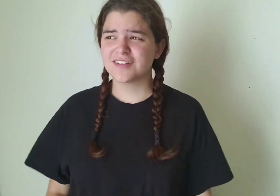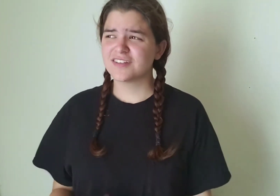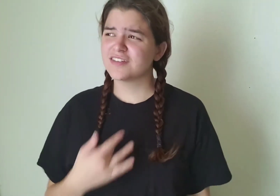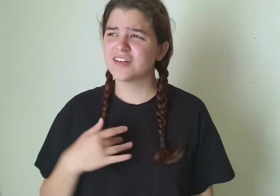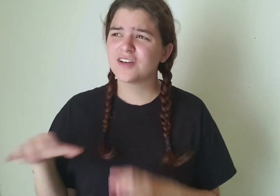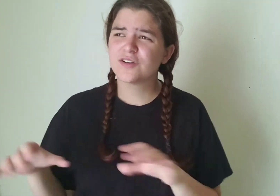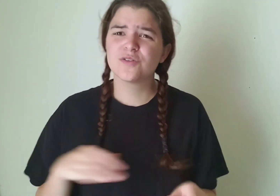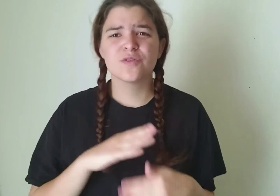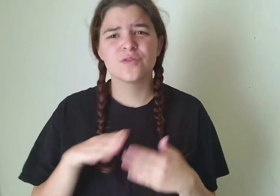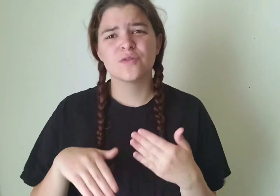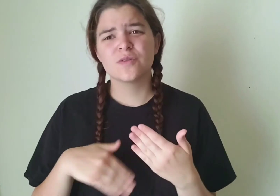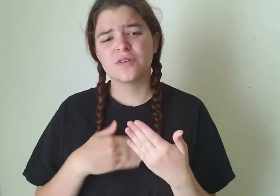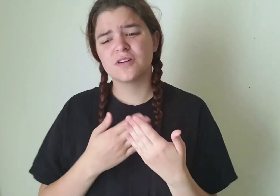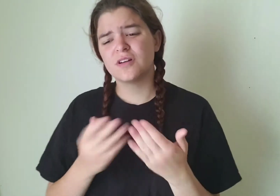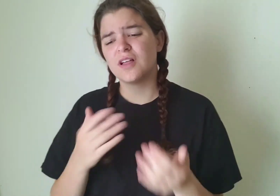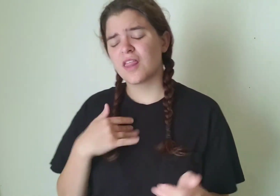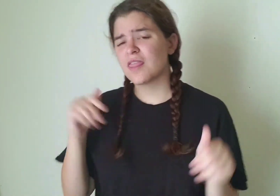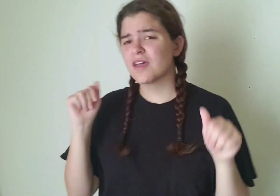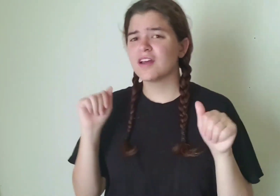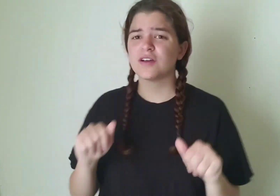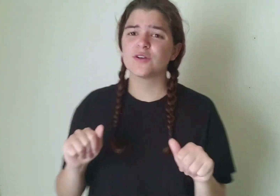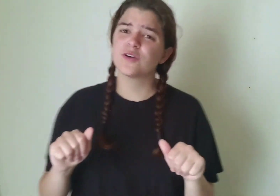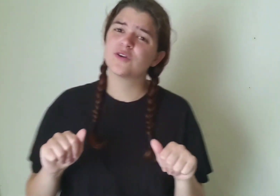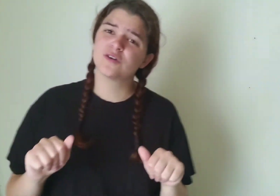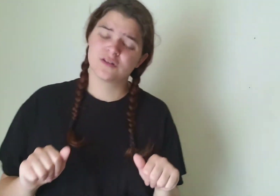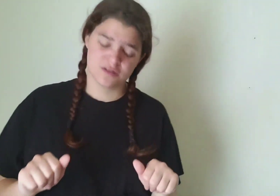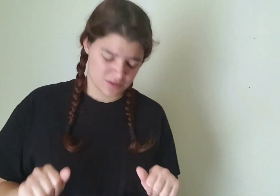Did I do all that I could